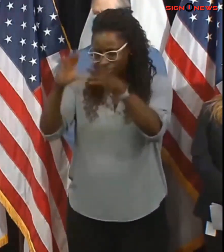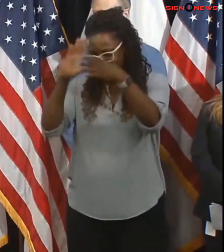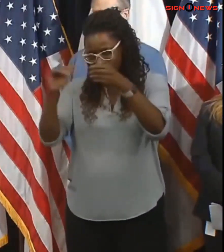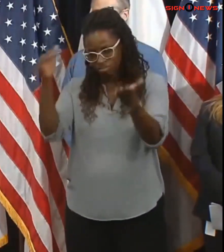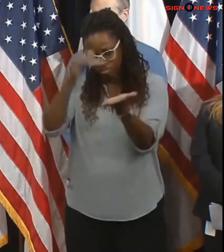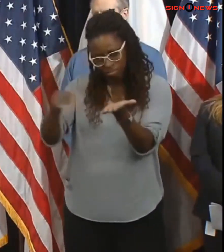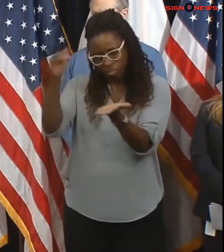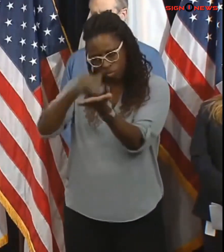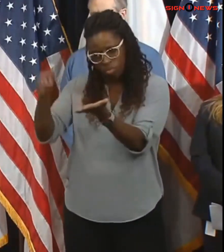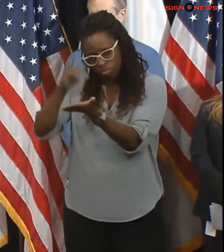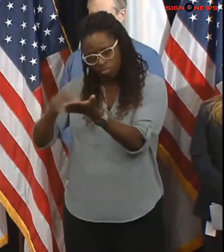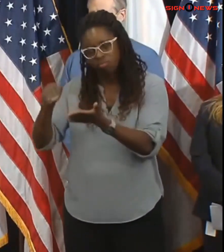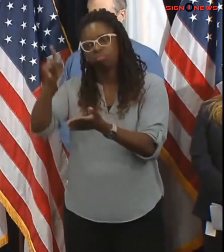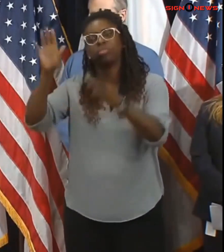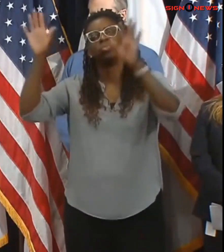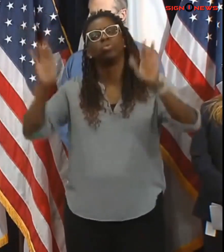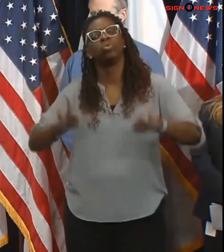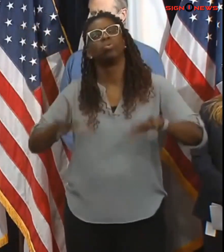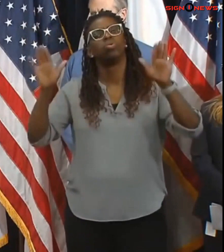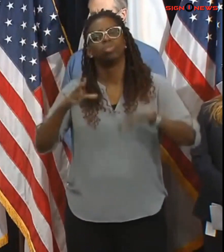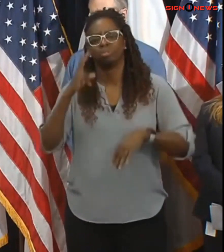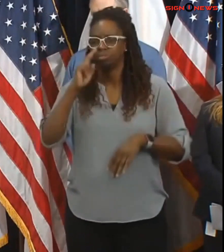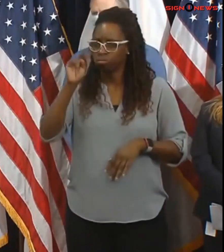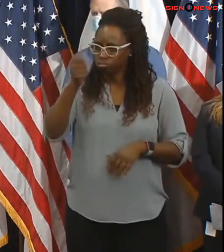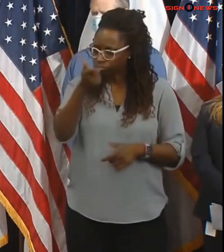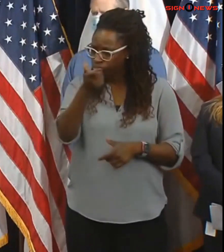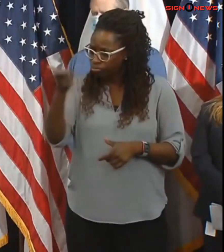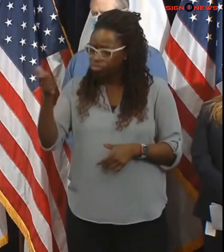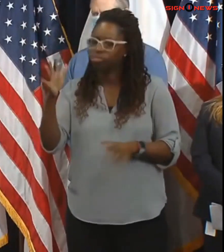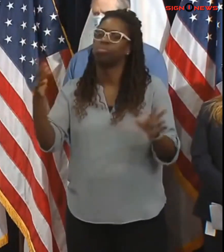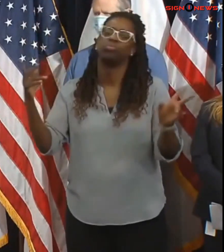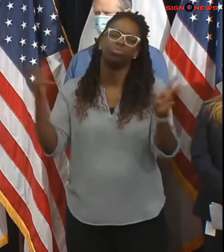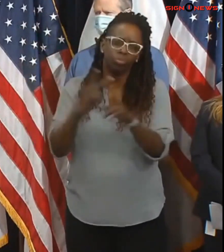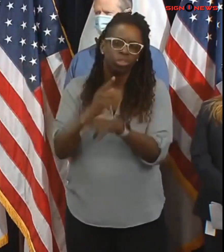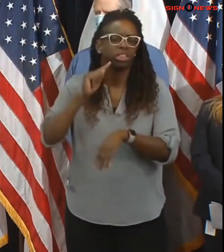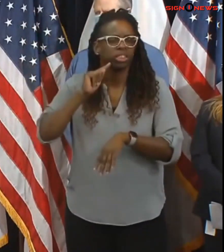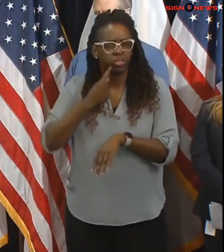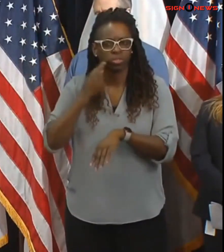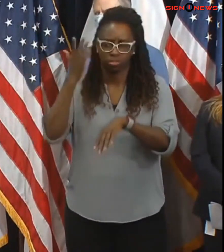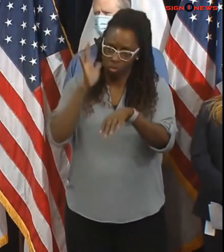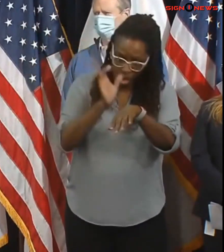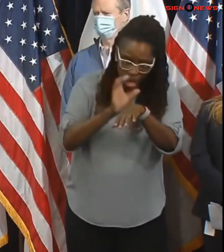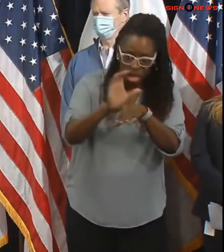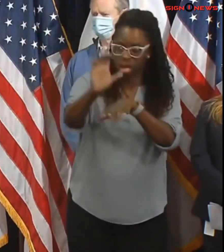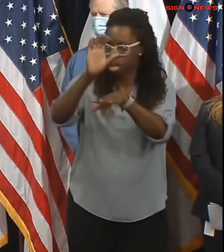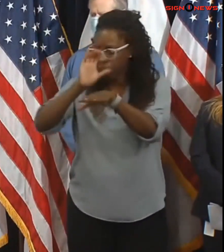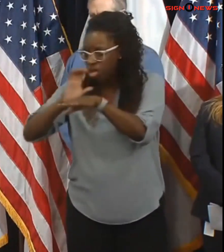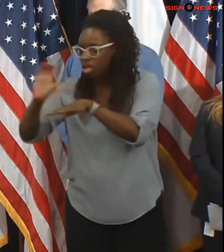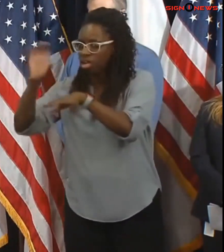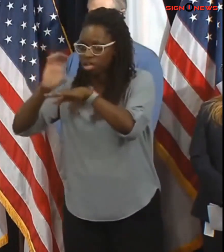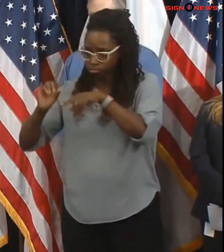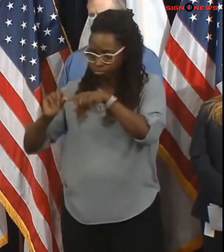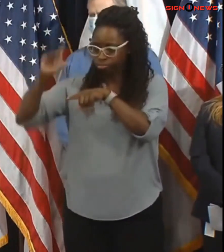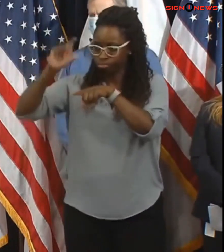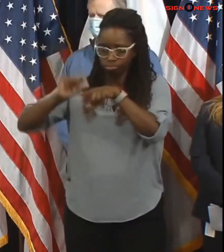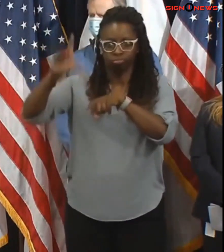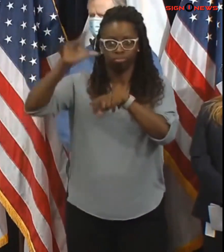it is going to be very difficult for them to keep the roads clear throughout the day we anticipate that there will be delays particularly